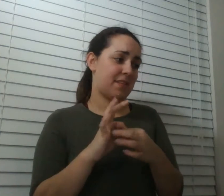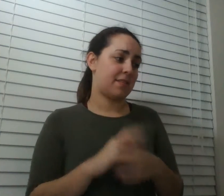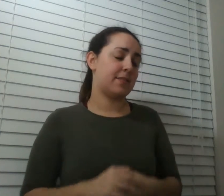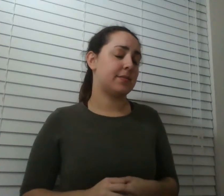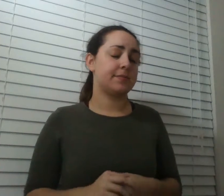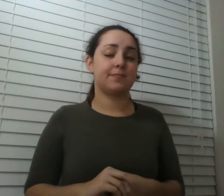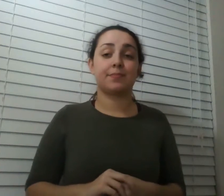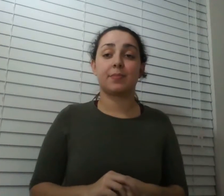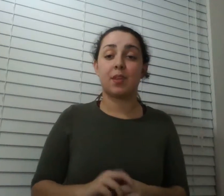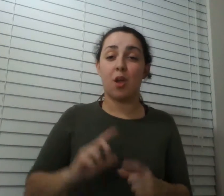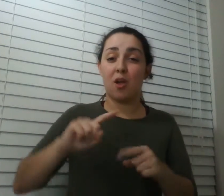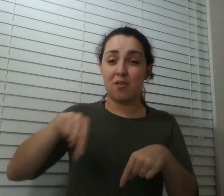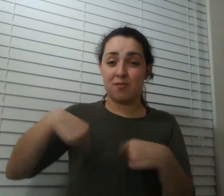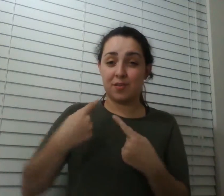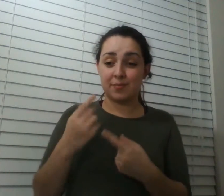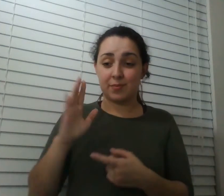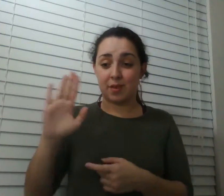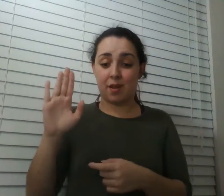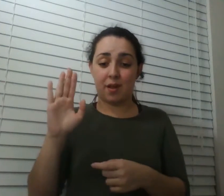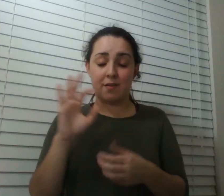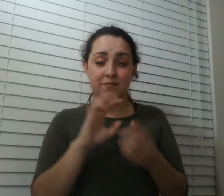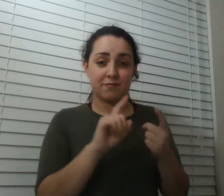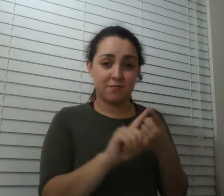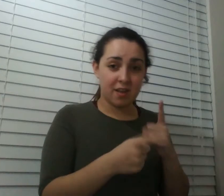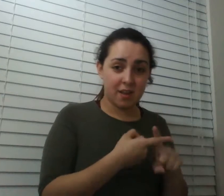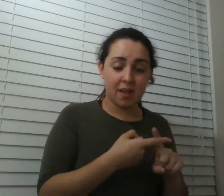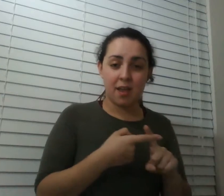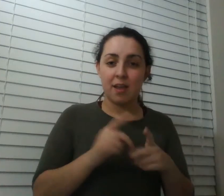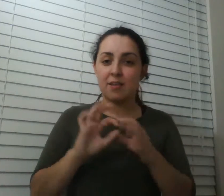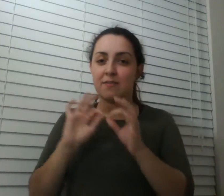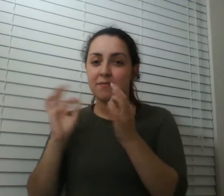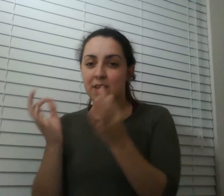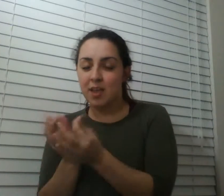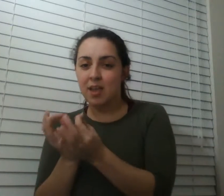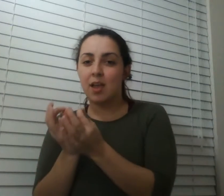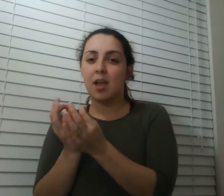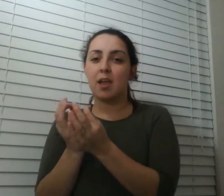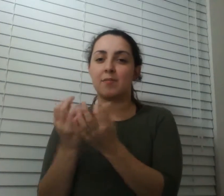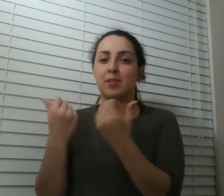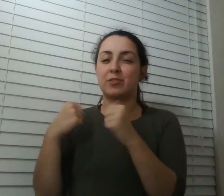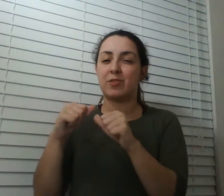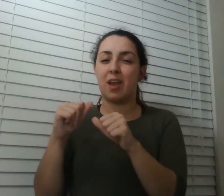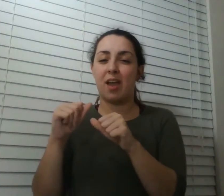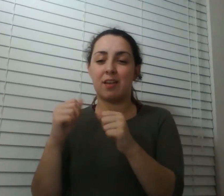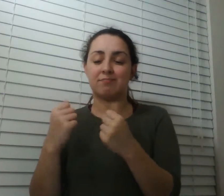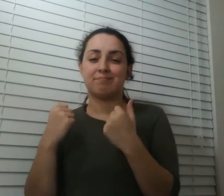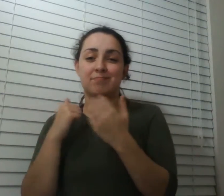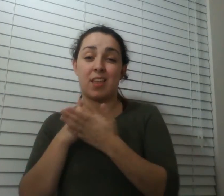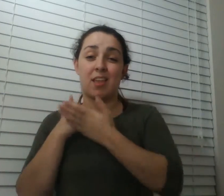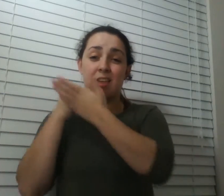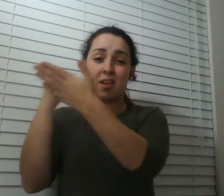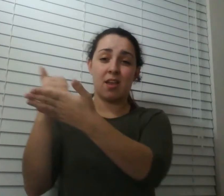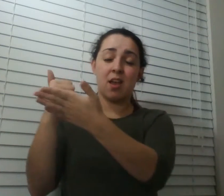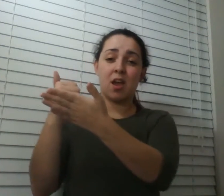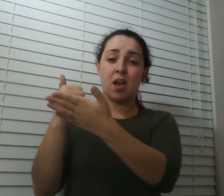friends and family co-workers tried all different kinds of ways to help her make sense of it nothing really helped but